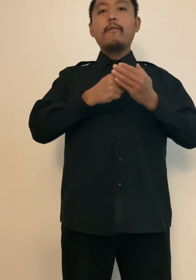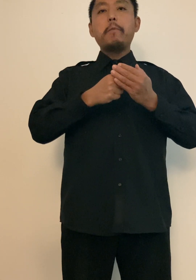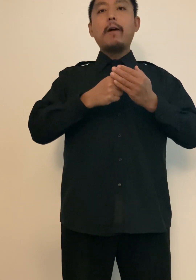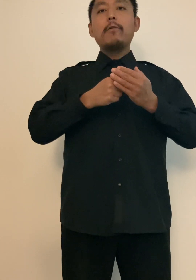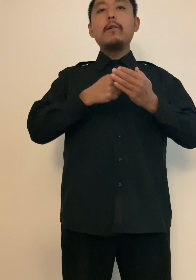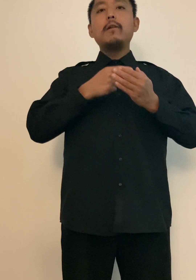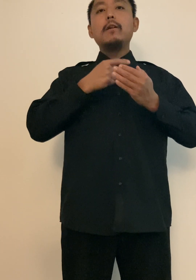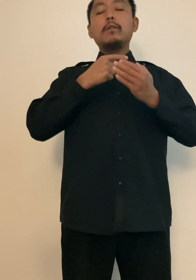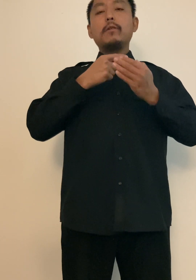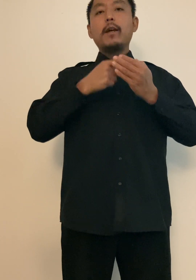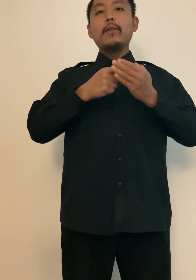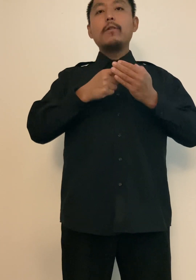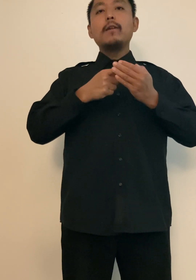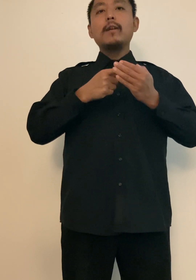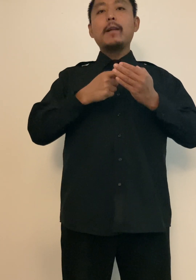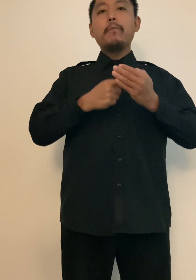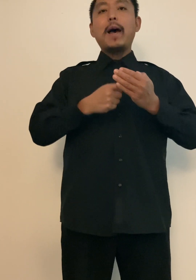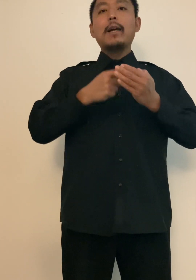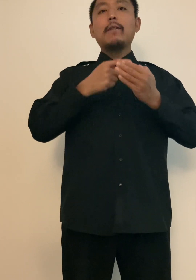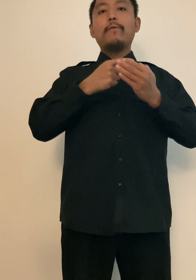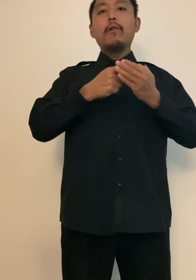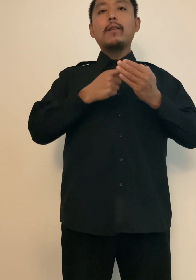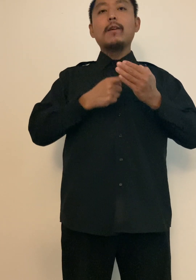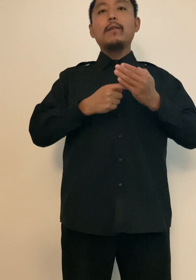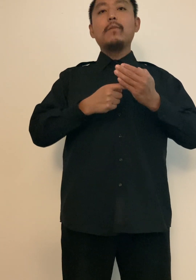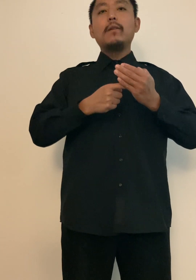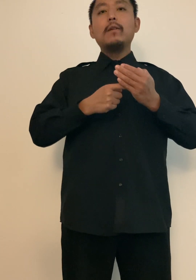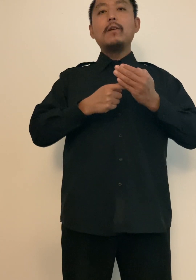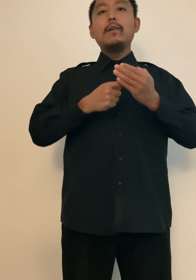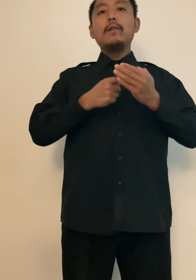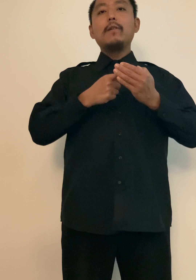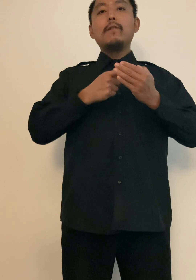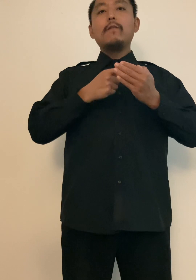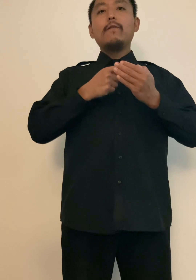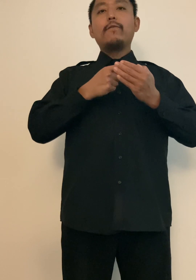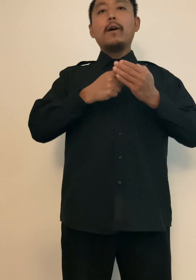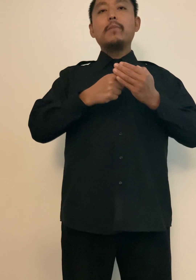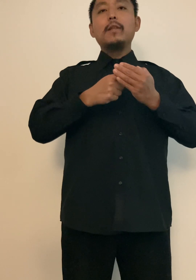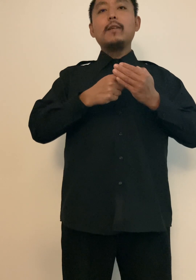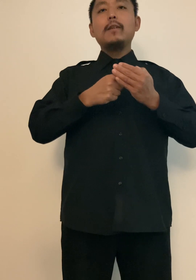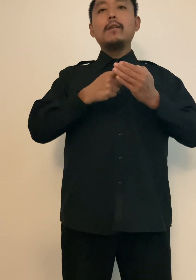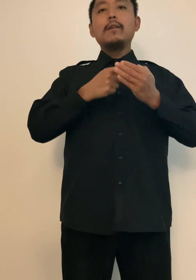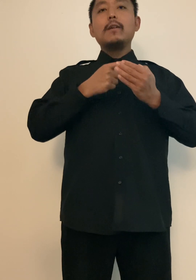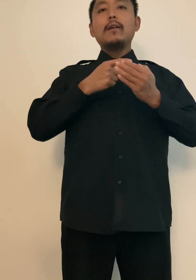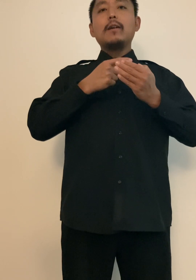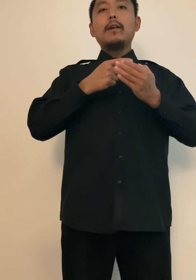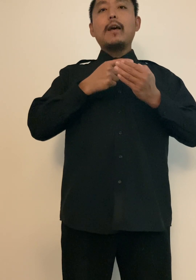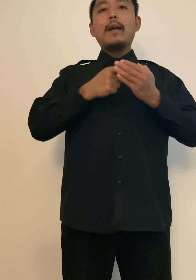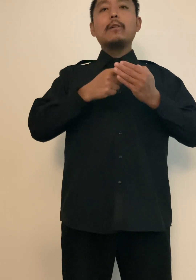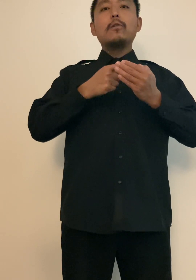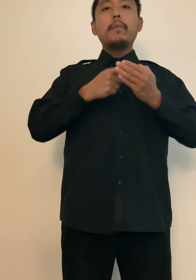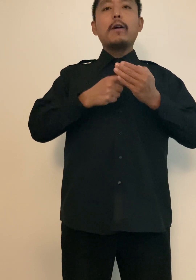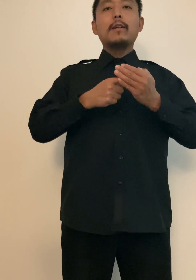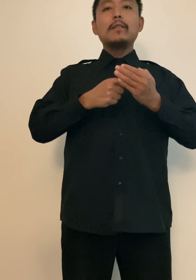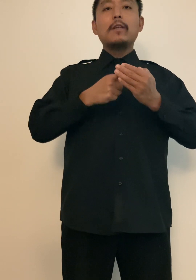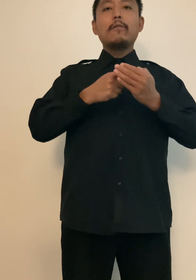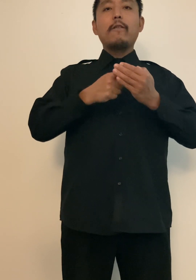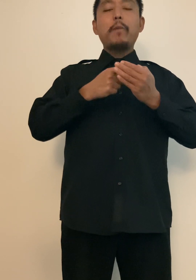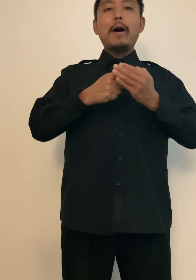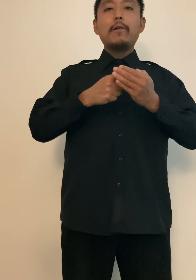of power to another, and back and forth again. From the Anglo-American center of power,